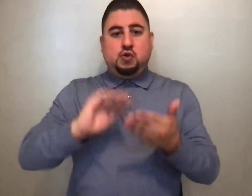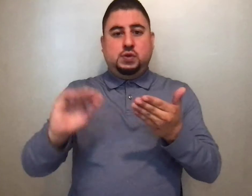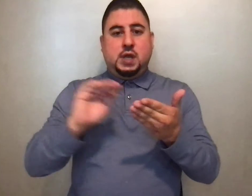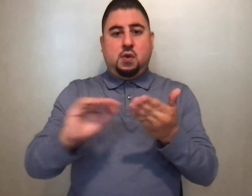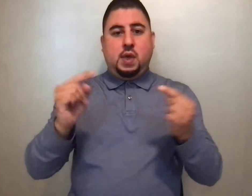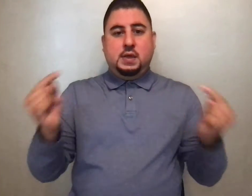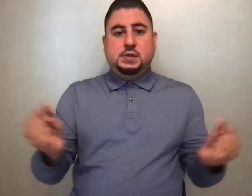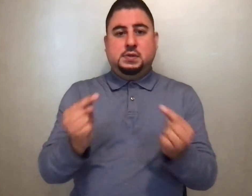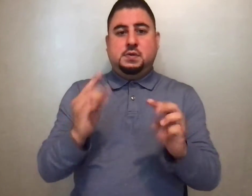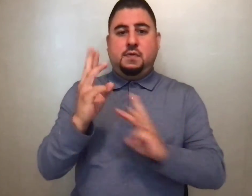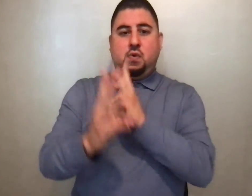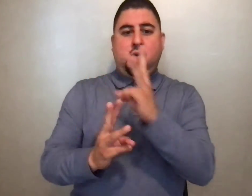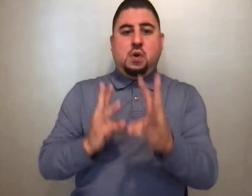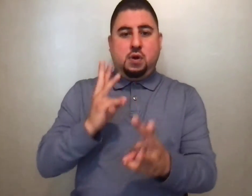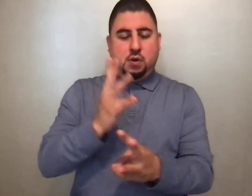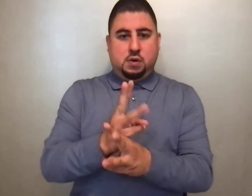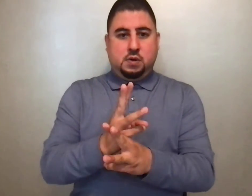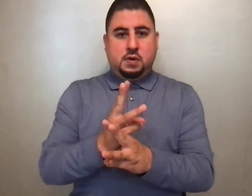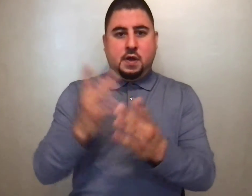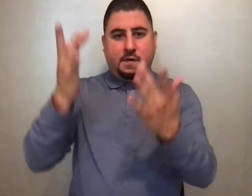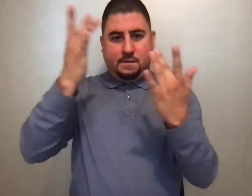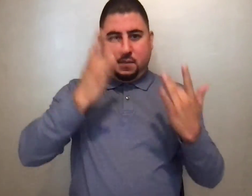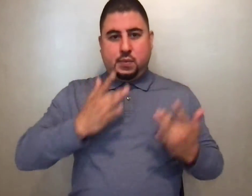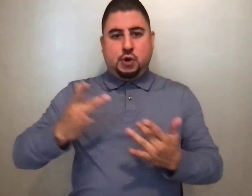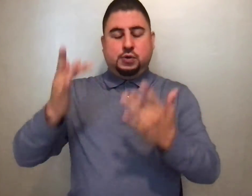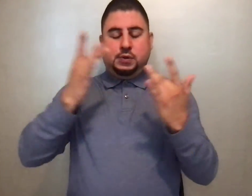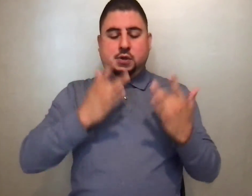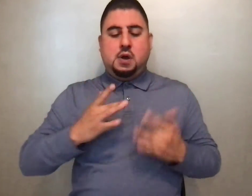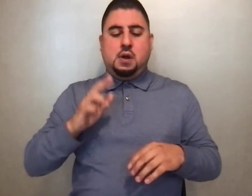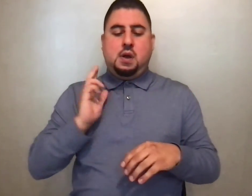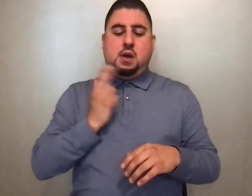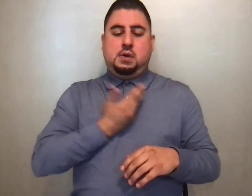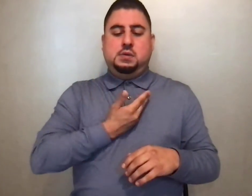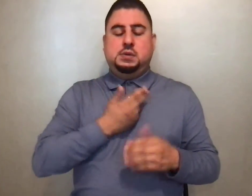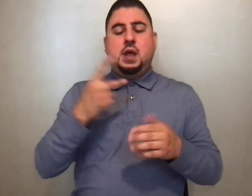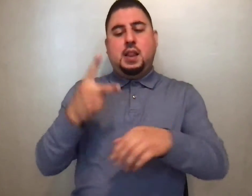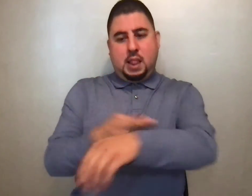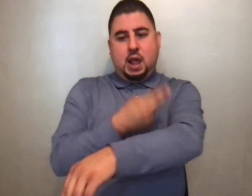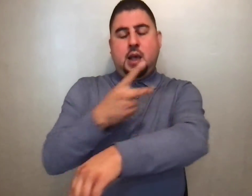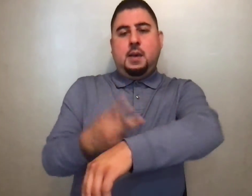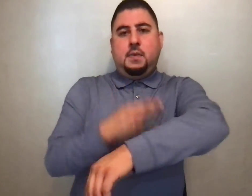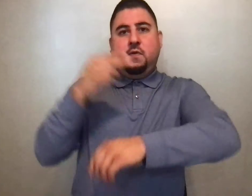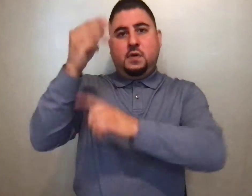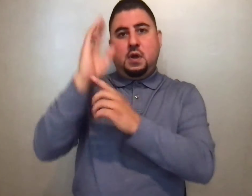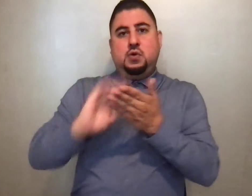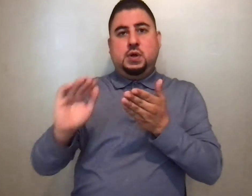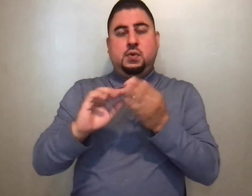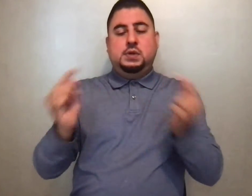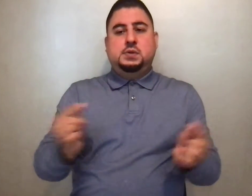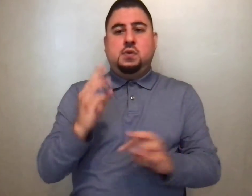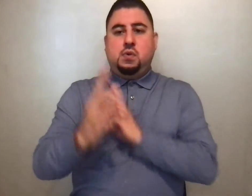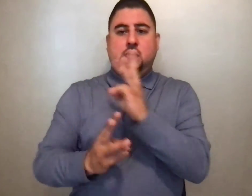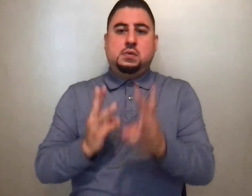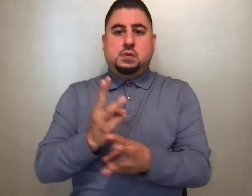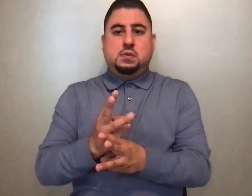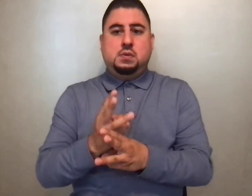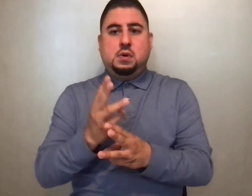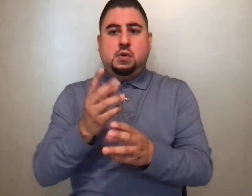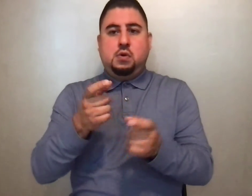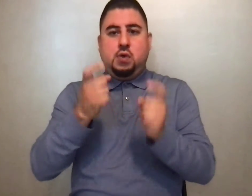away the sins of the world. Have mercy on us. Lamb of God, you take away the sins of the world. Grant us.